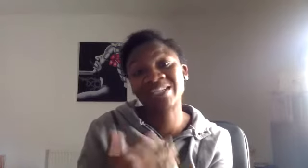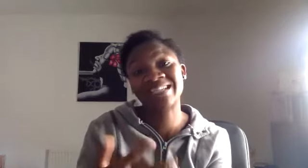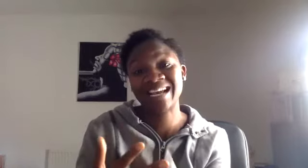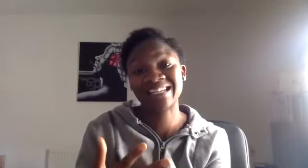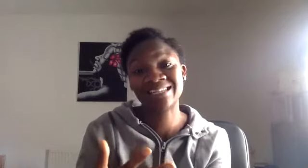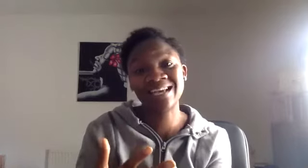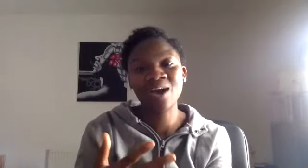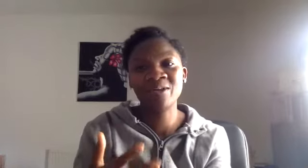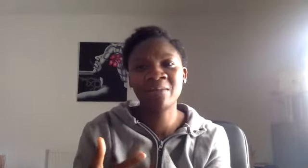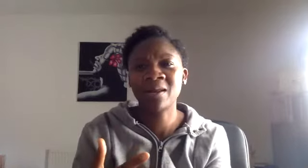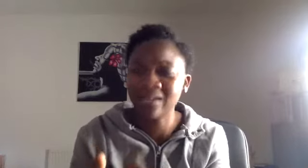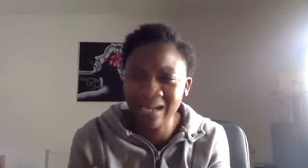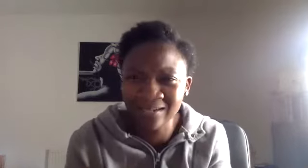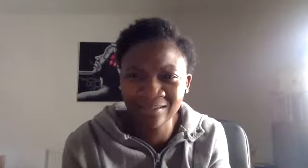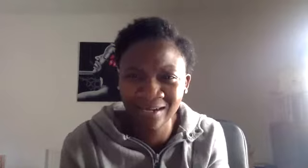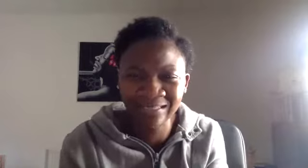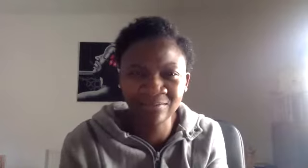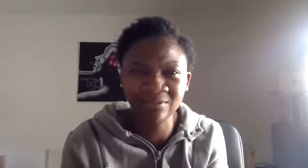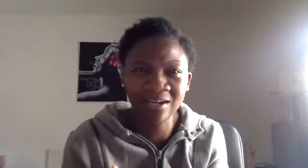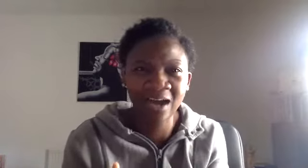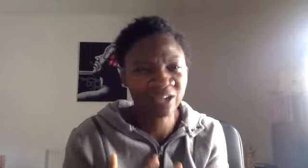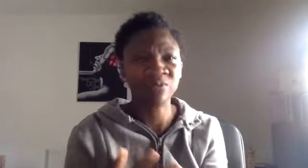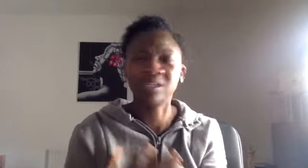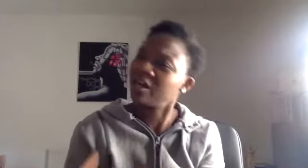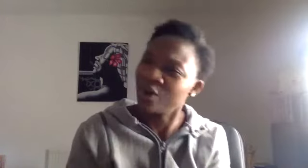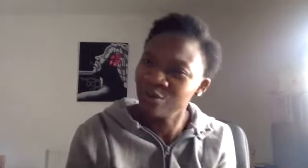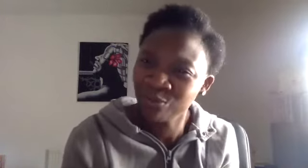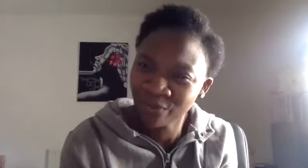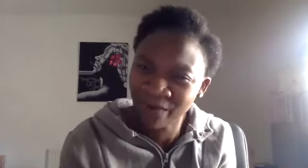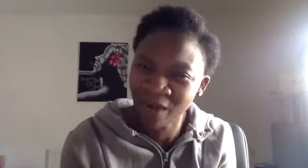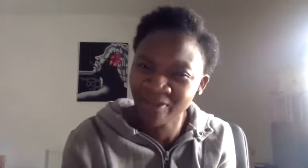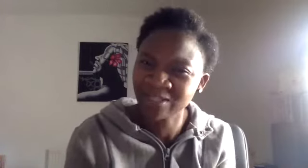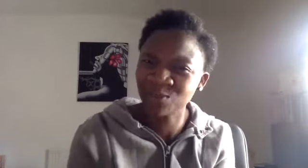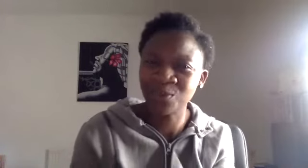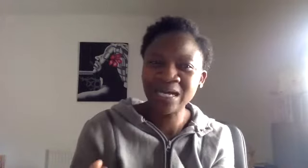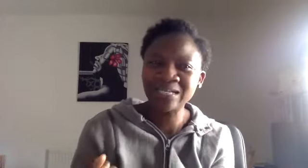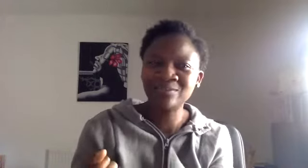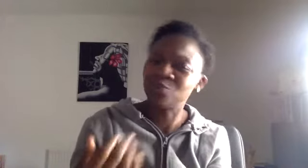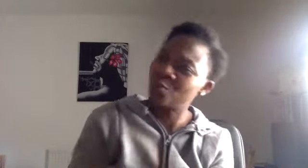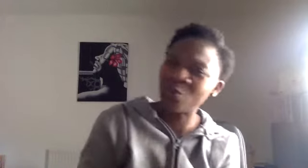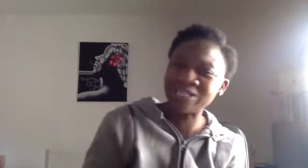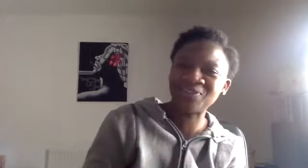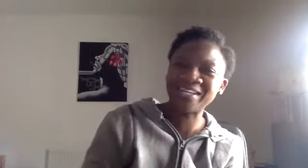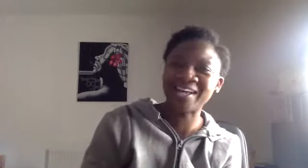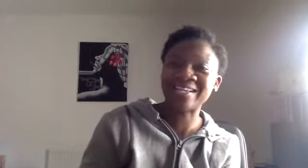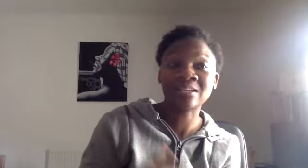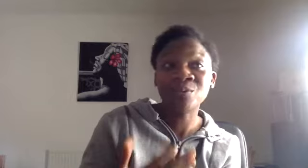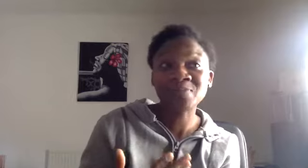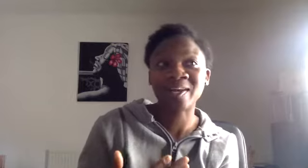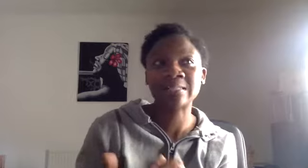this, whether they'd be like, Leanne, did I know that you felt like this? Or did you always think like this? I've always felt like this. So,